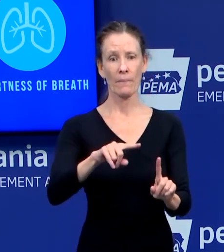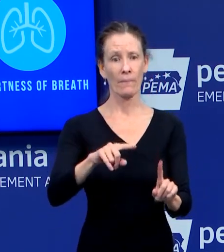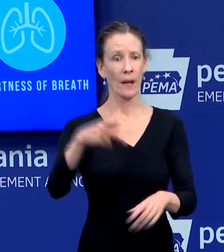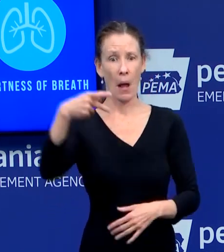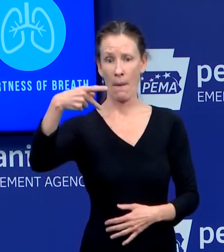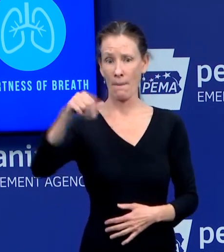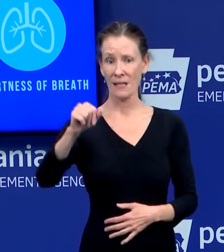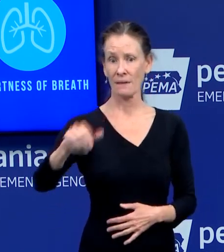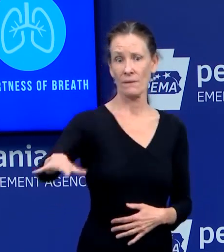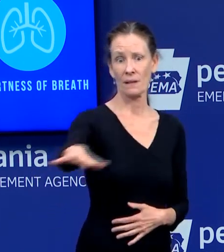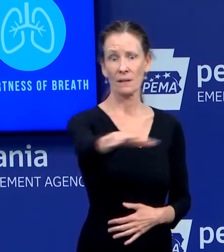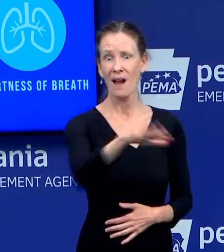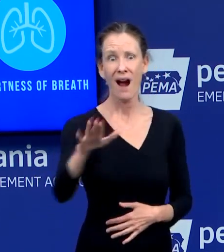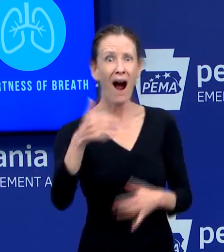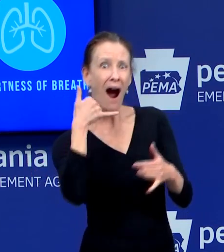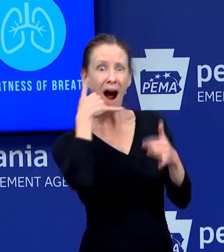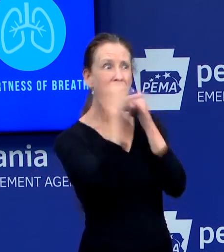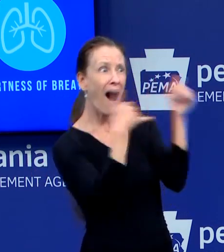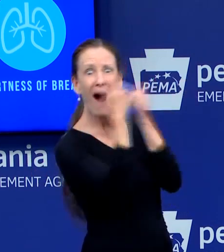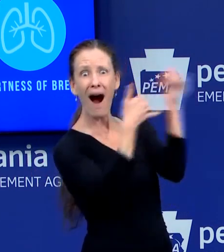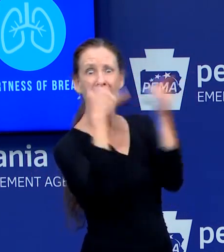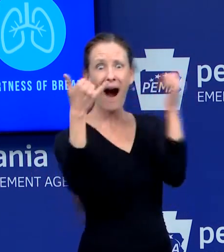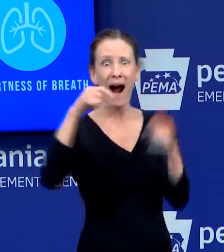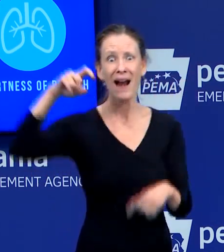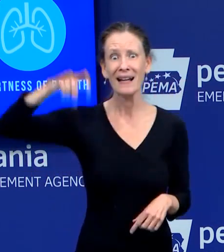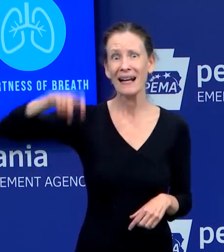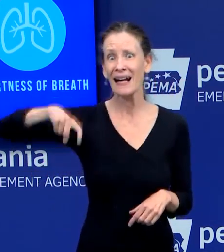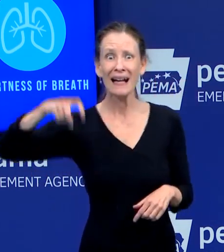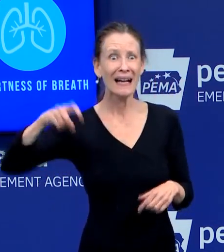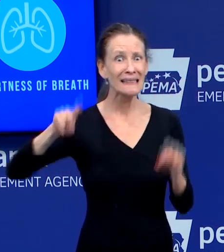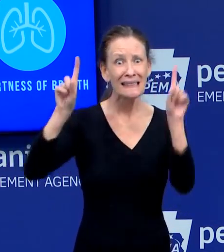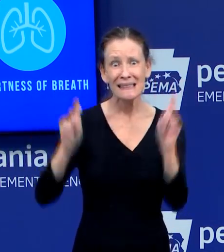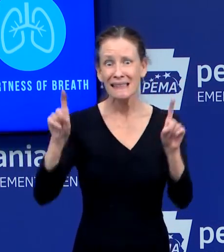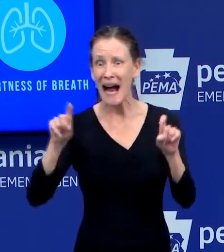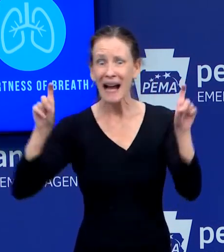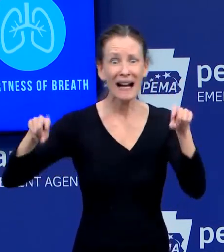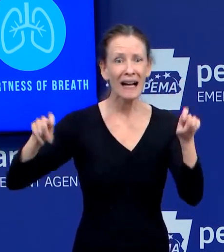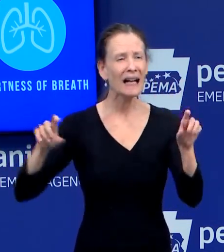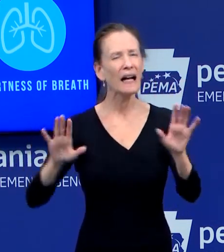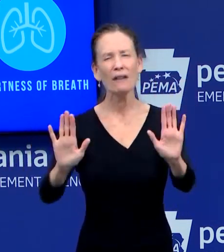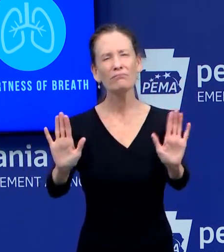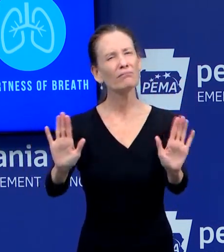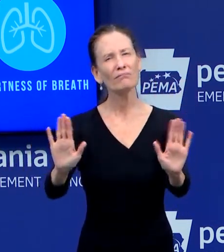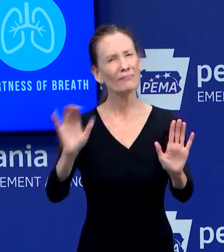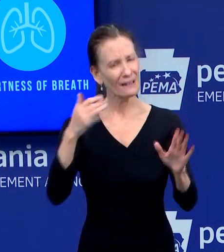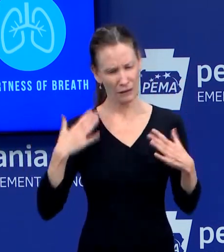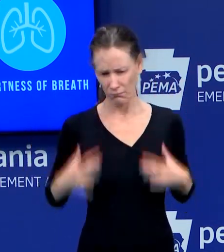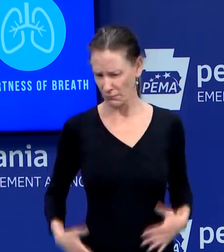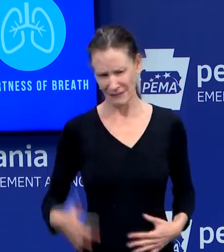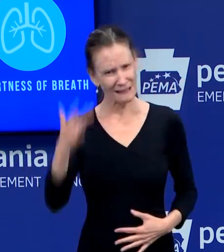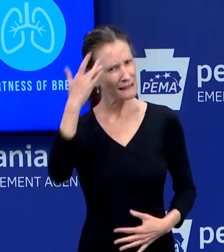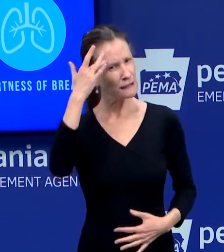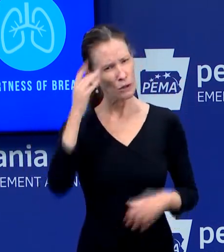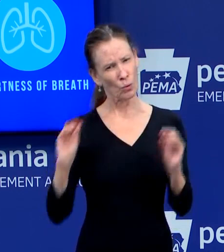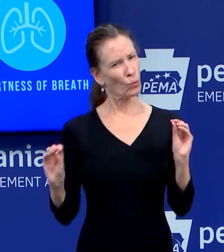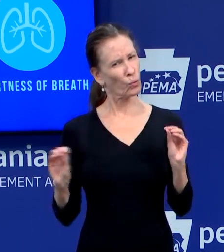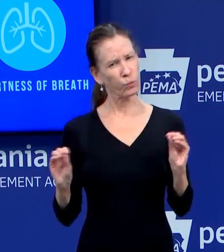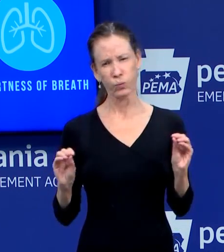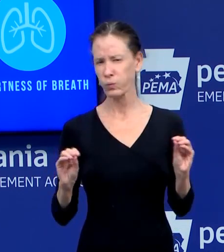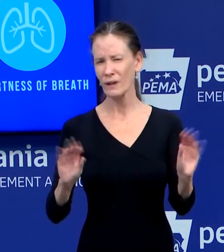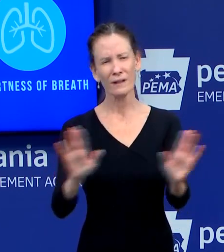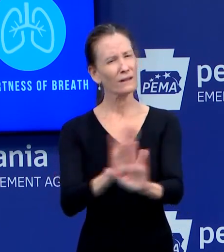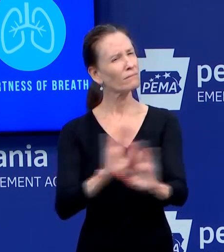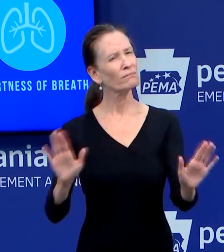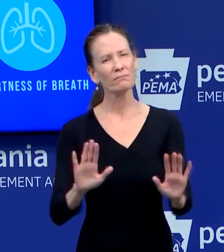symptoms, you do not need to be tested at this time. If you have very mild symptoms, like a stuffy or runny